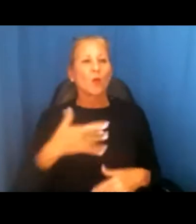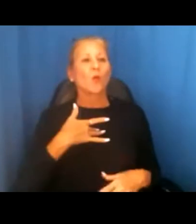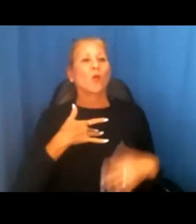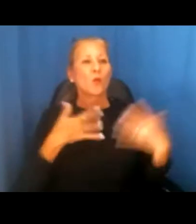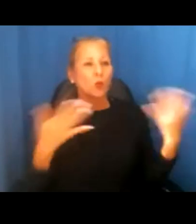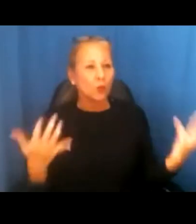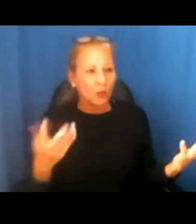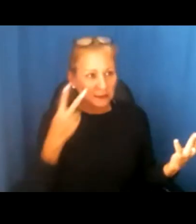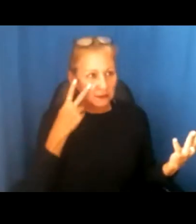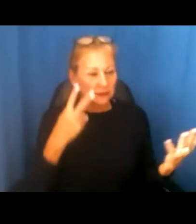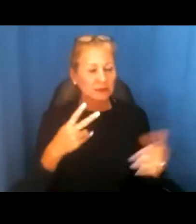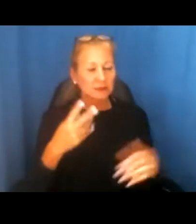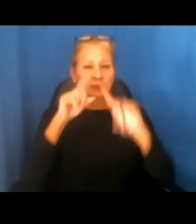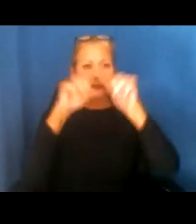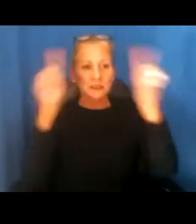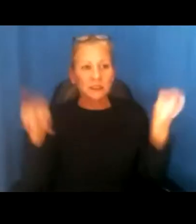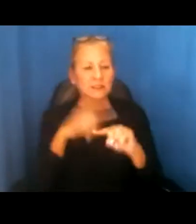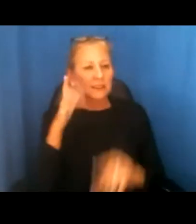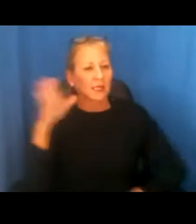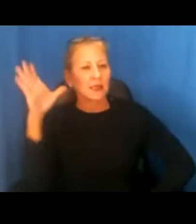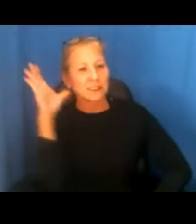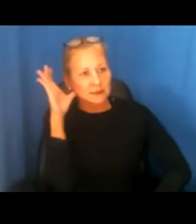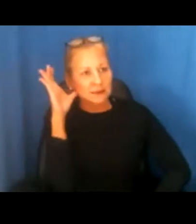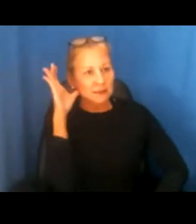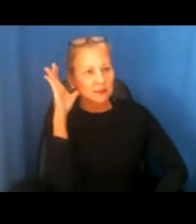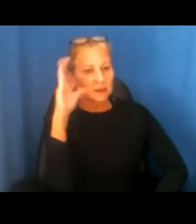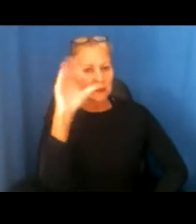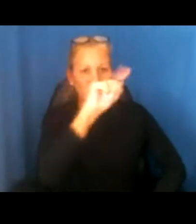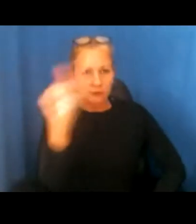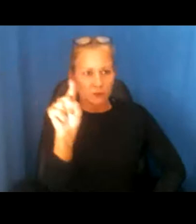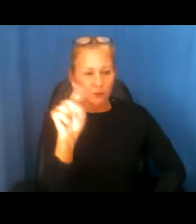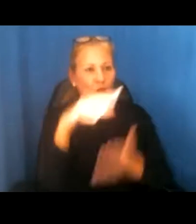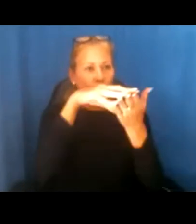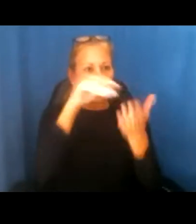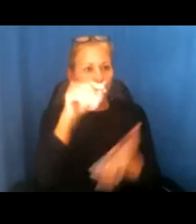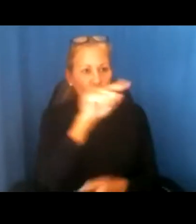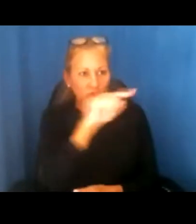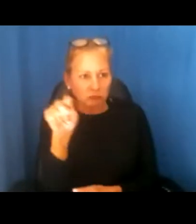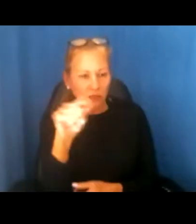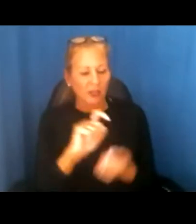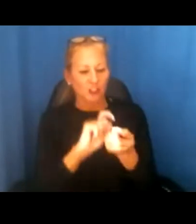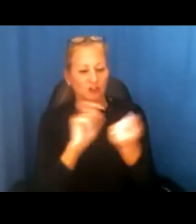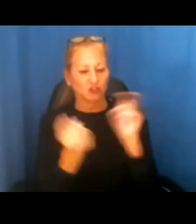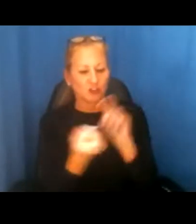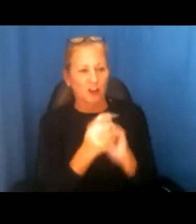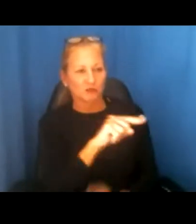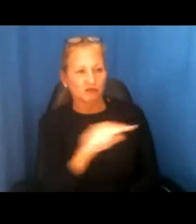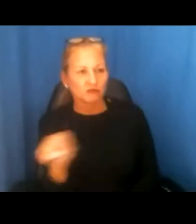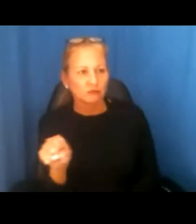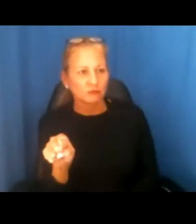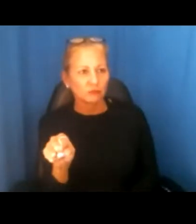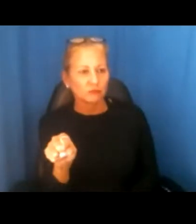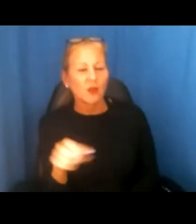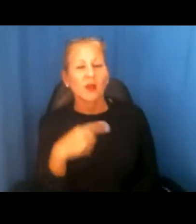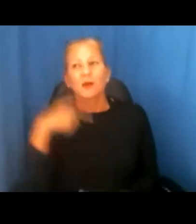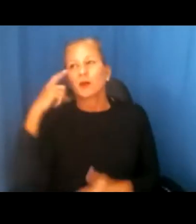says, listen, learn, and change. And I think what we've recognized over the